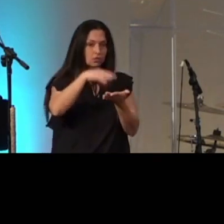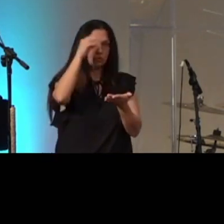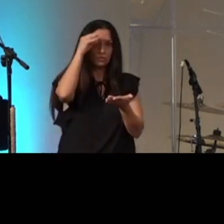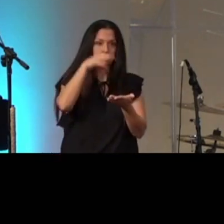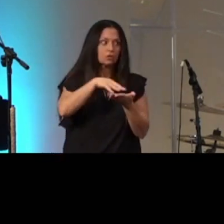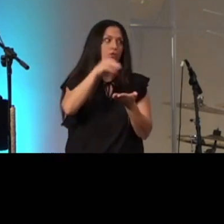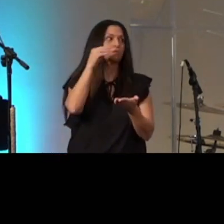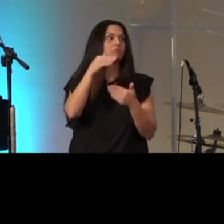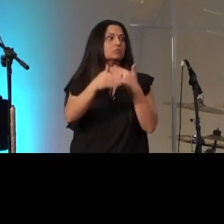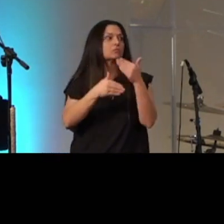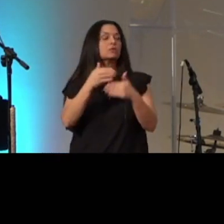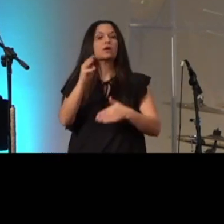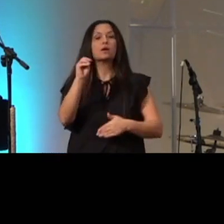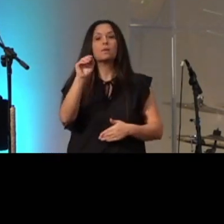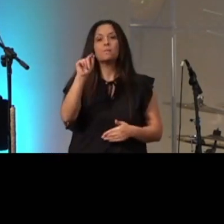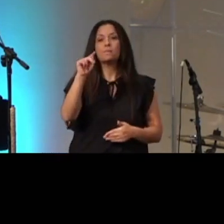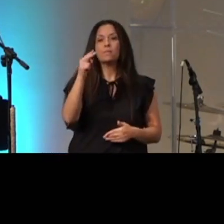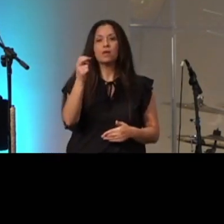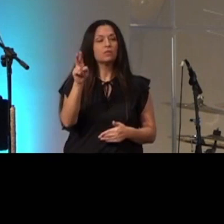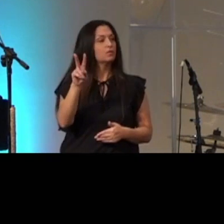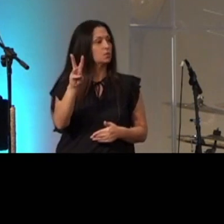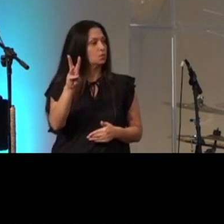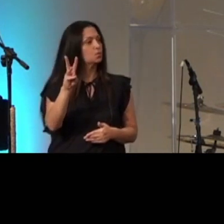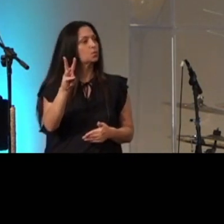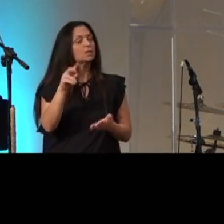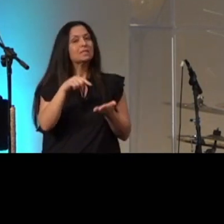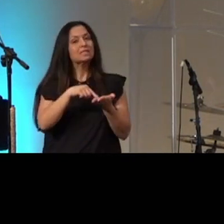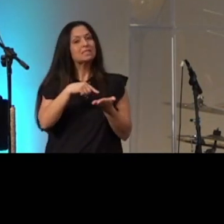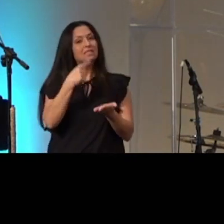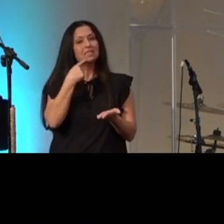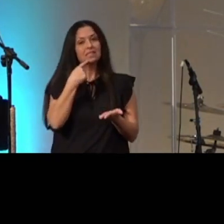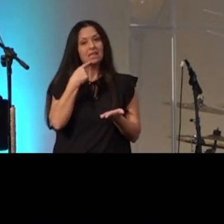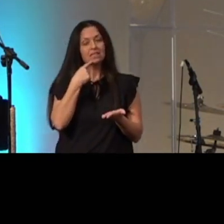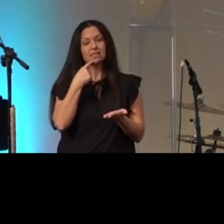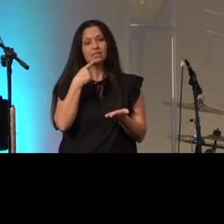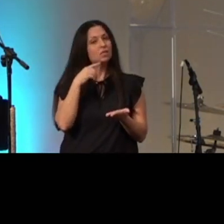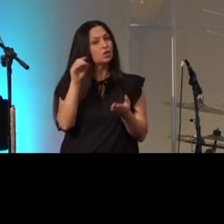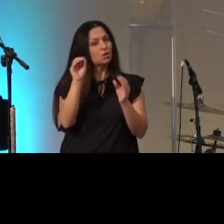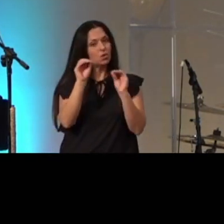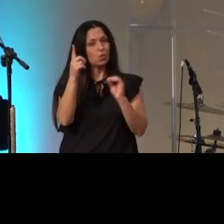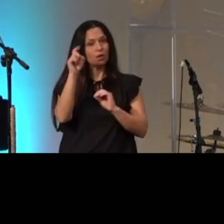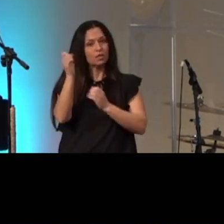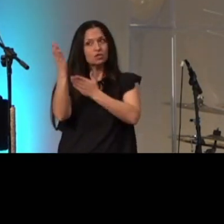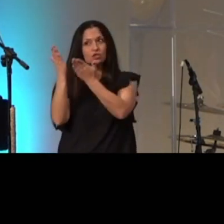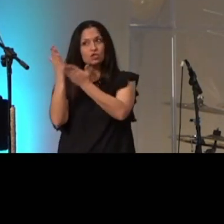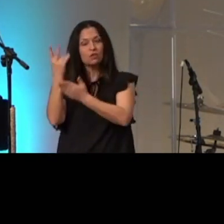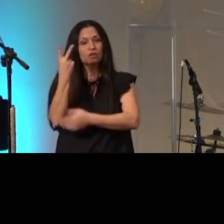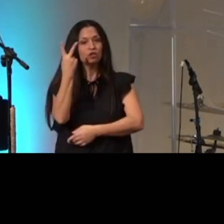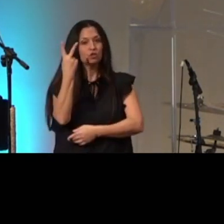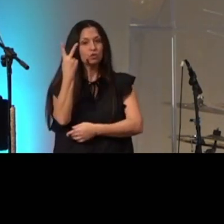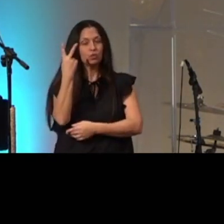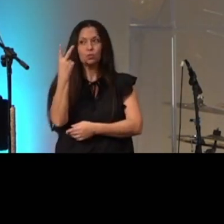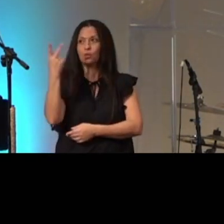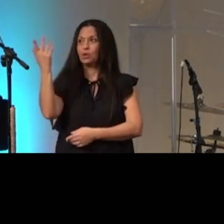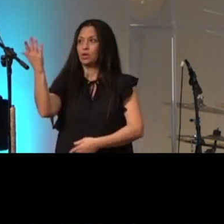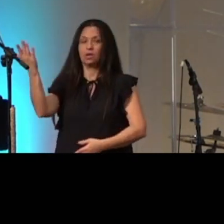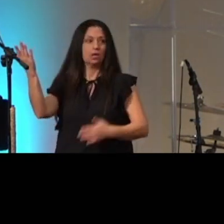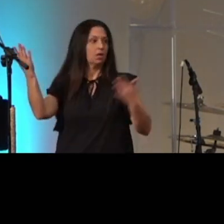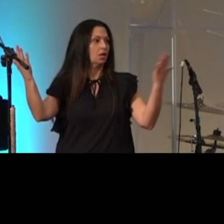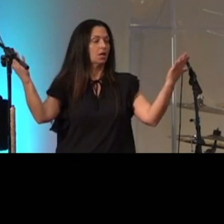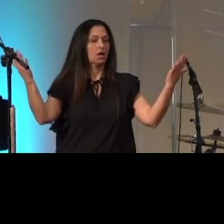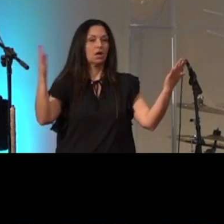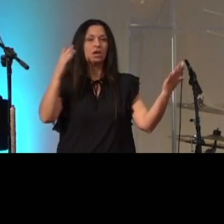verse 24 and it says no one can serve two masters either you will hate the one